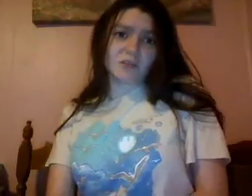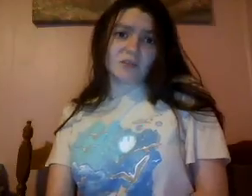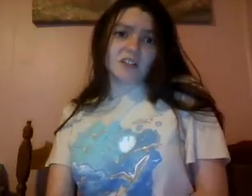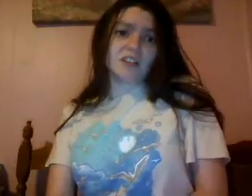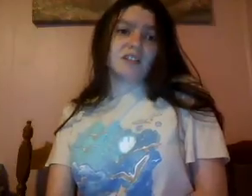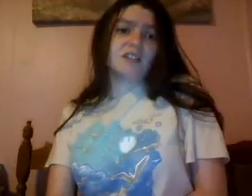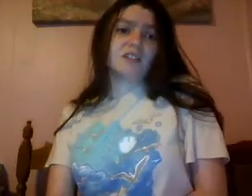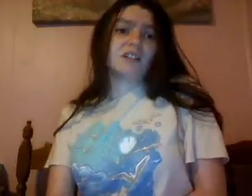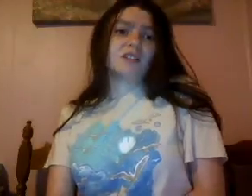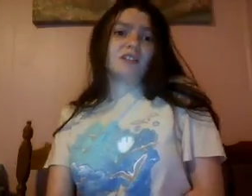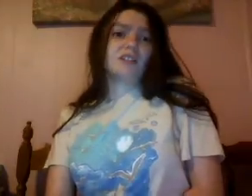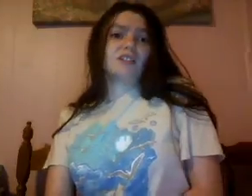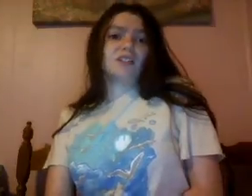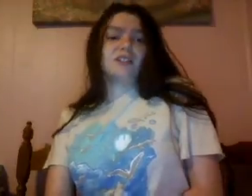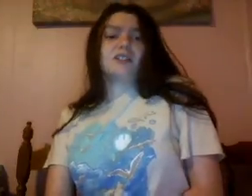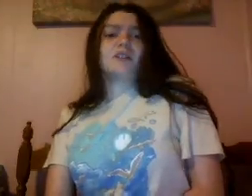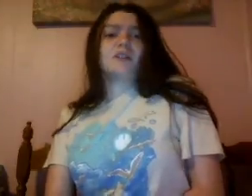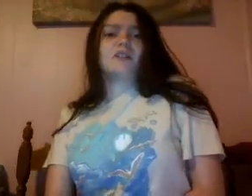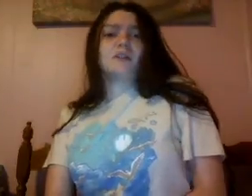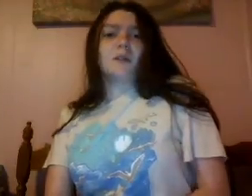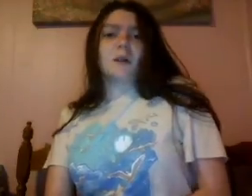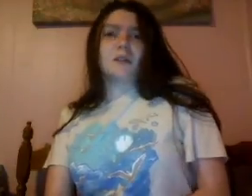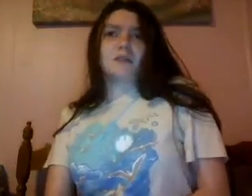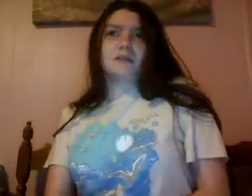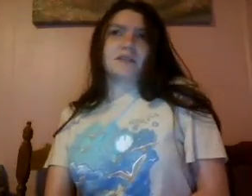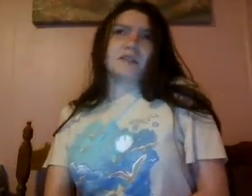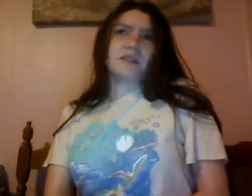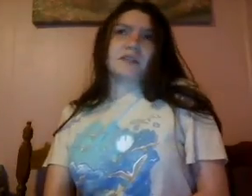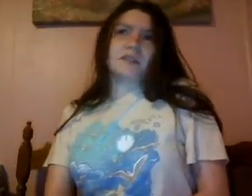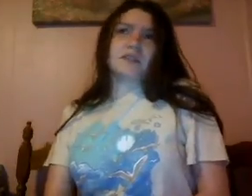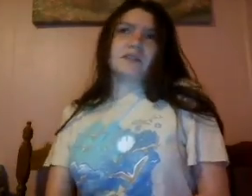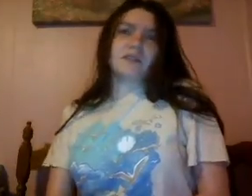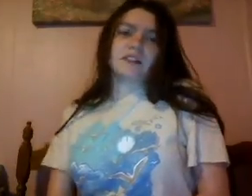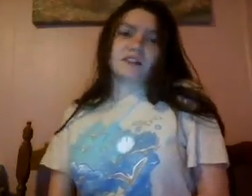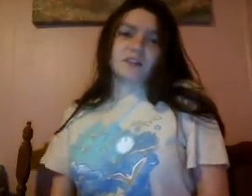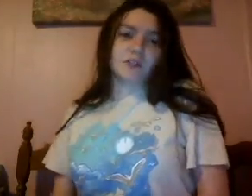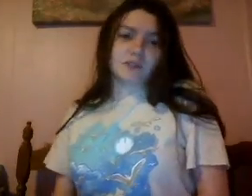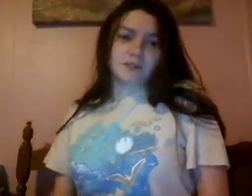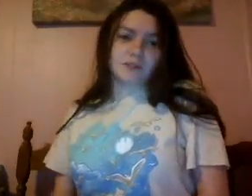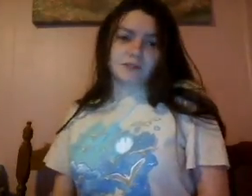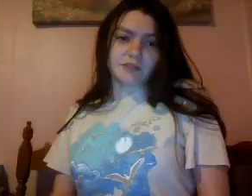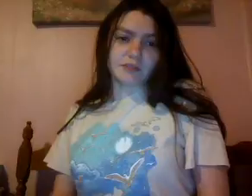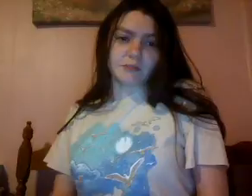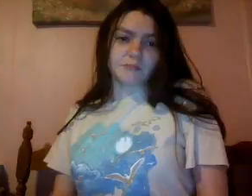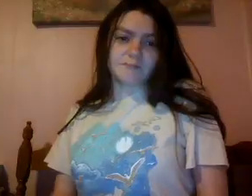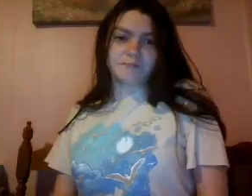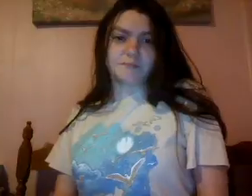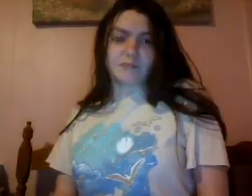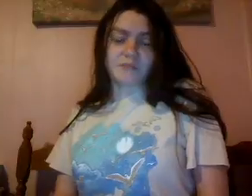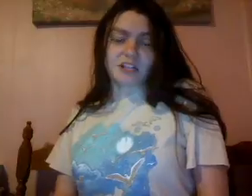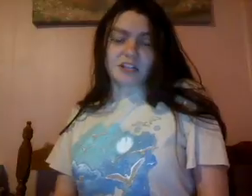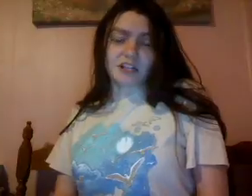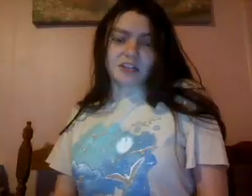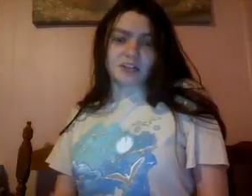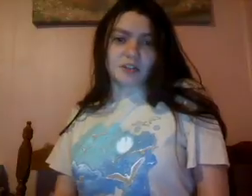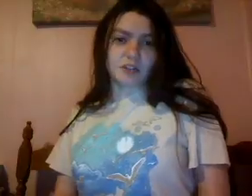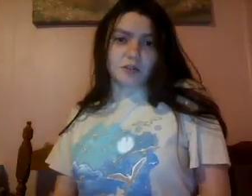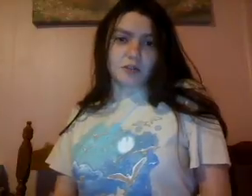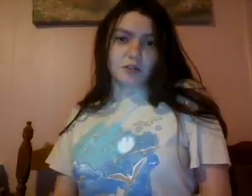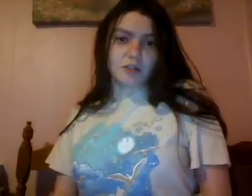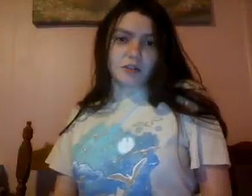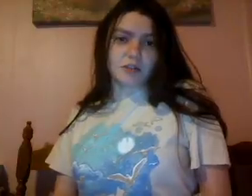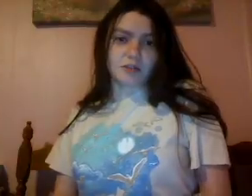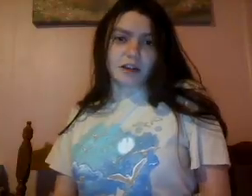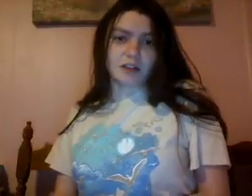one. off the things I learned from stage two in the writing